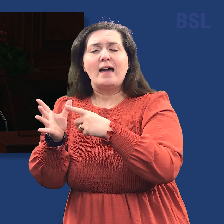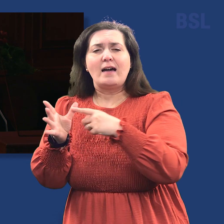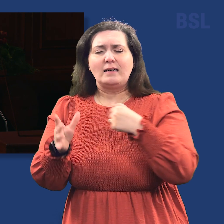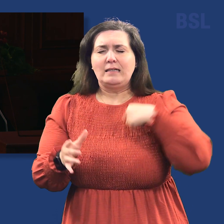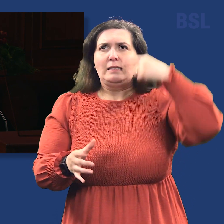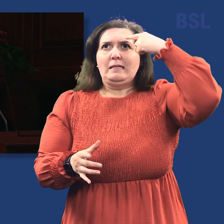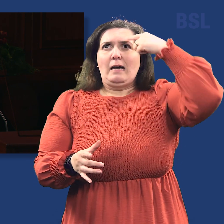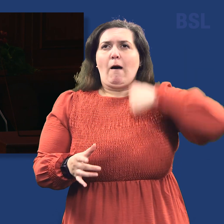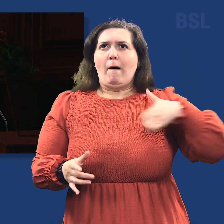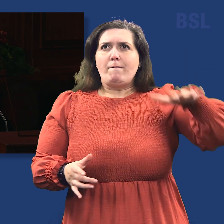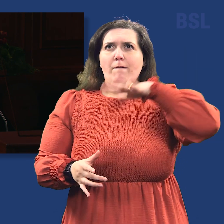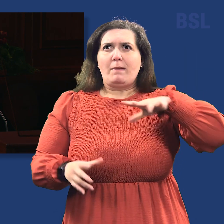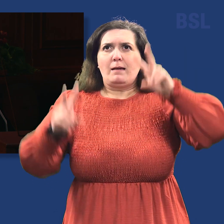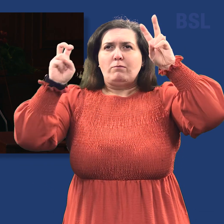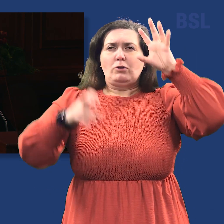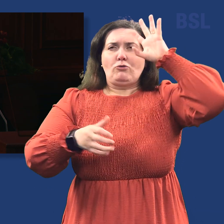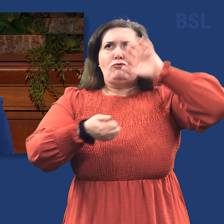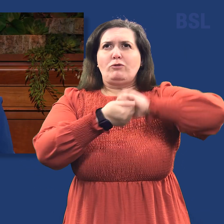to our family motto. However,